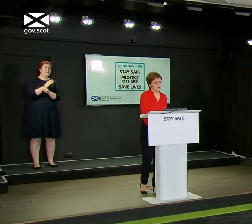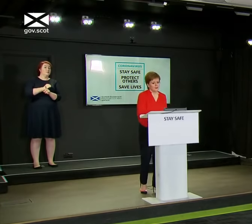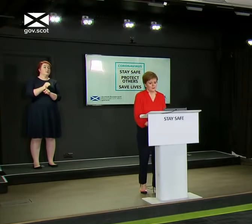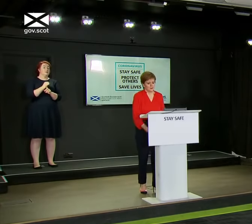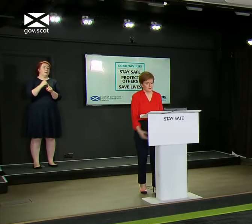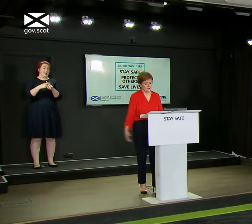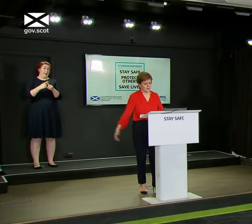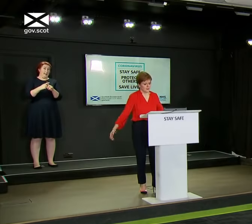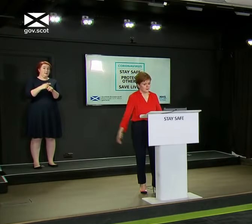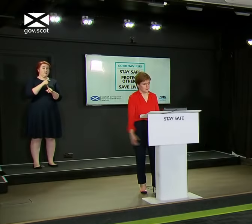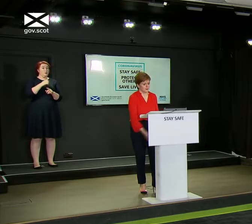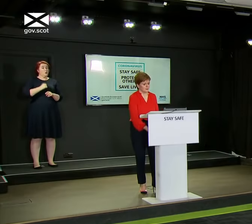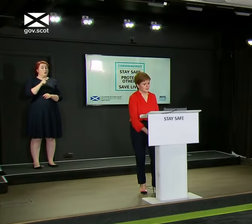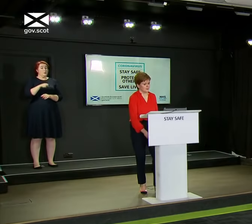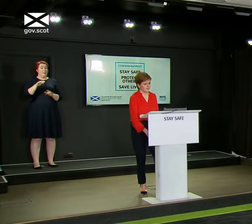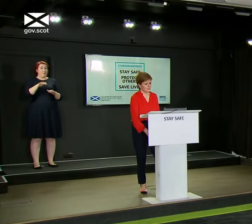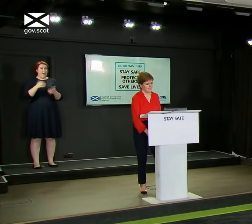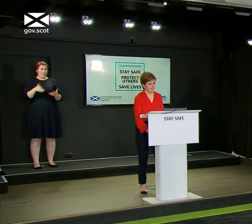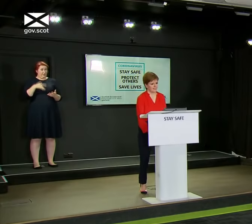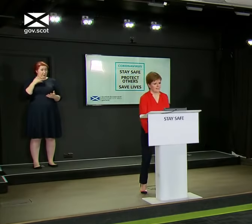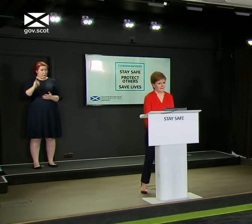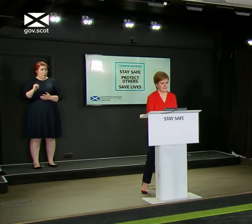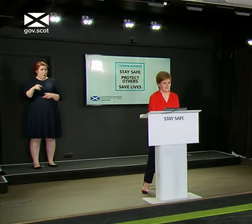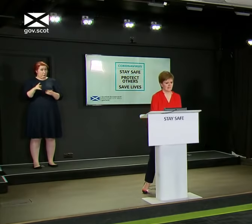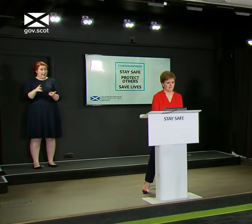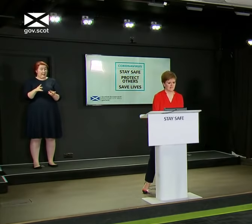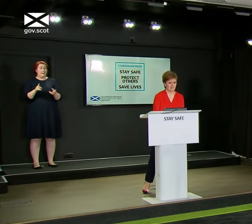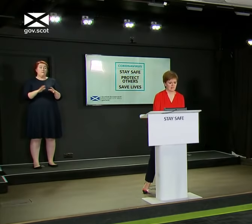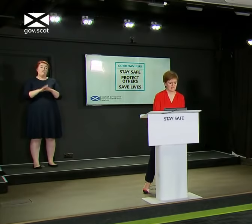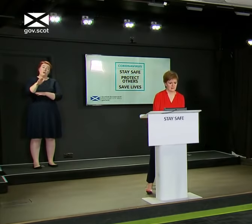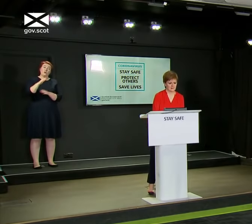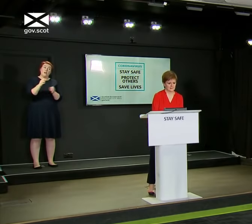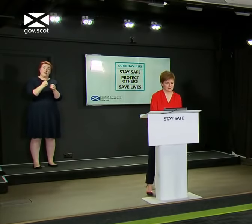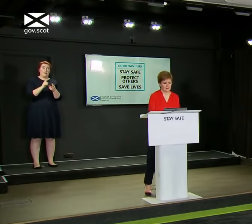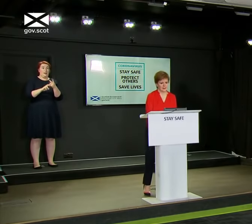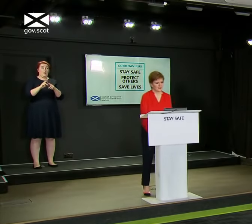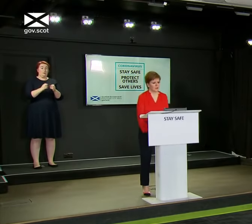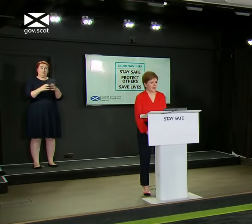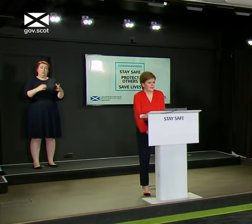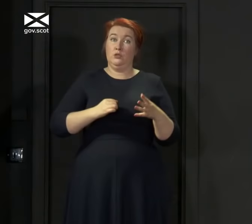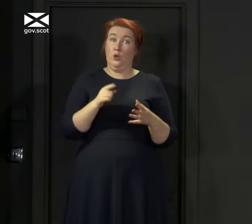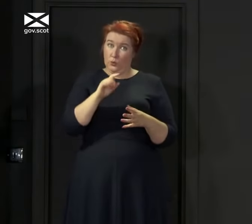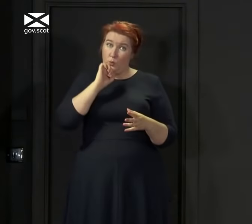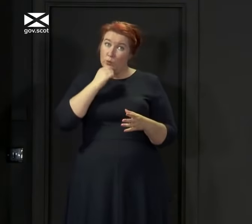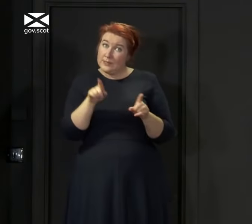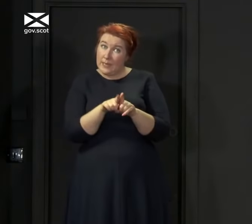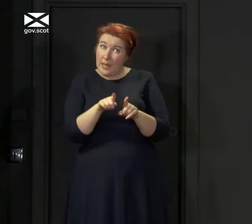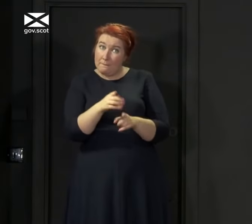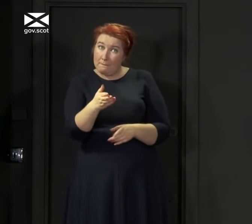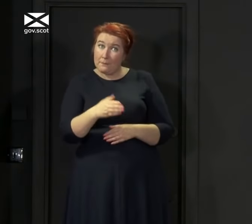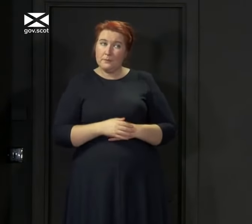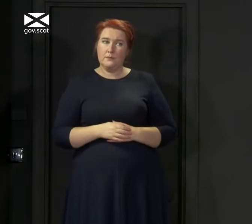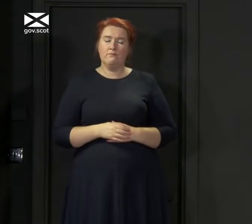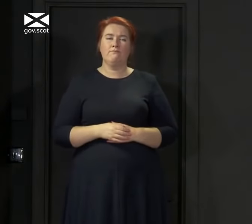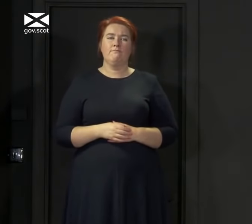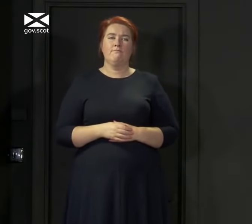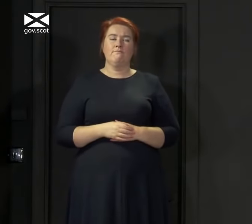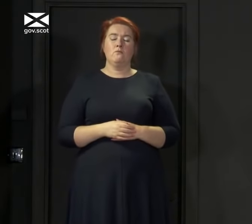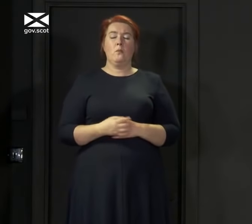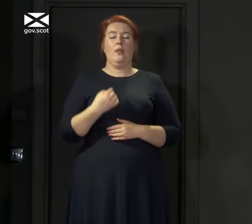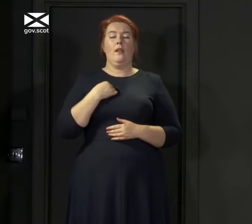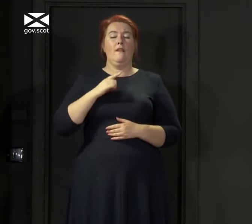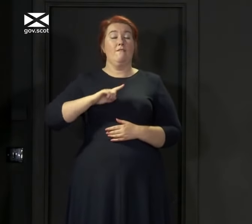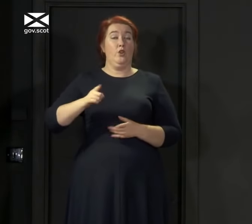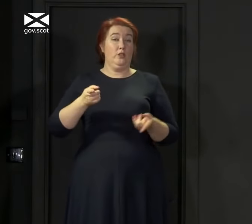do it? And would you in future, if there were outbreaks like that in Scotland, would you do it the same way? As First Minister, I'm not going to